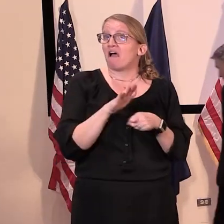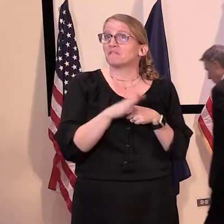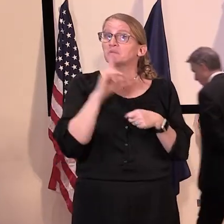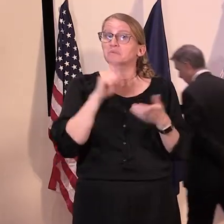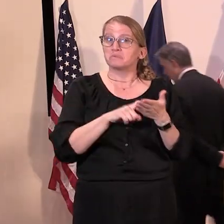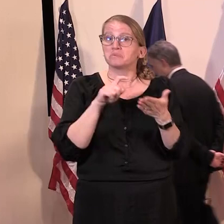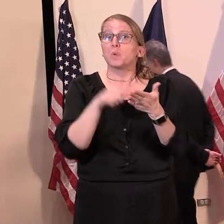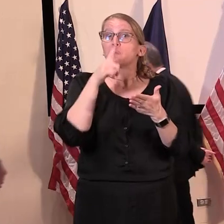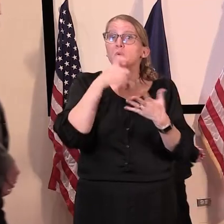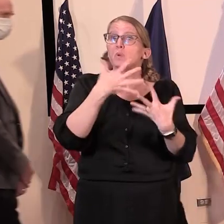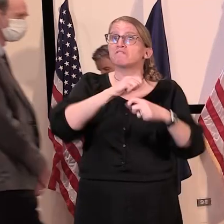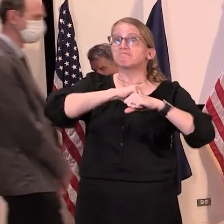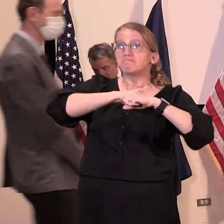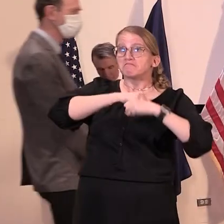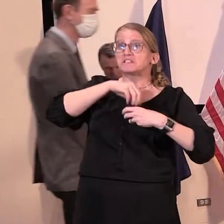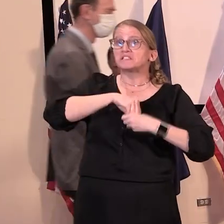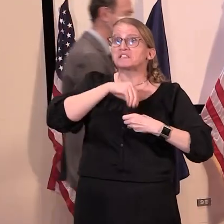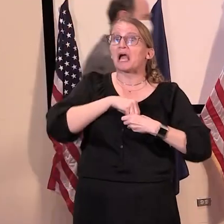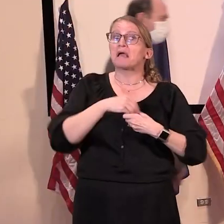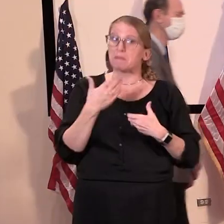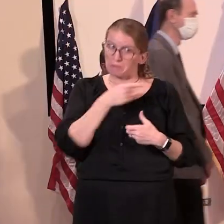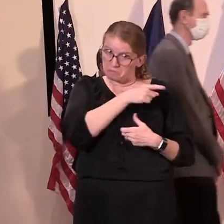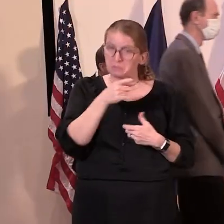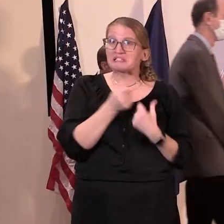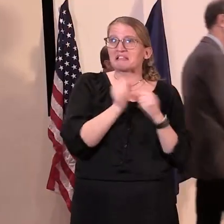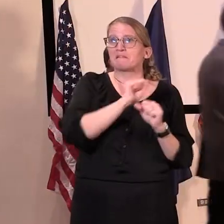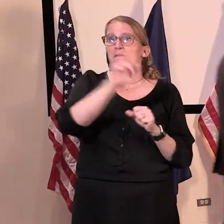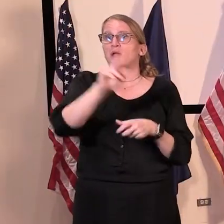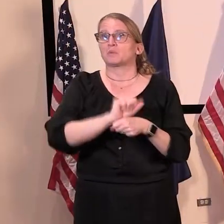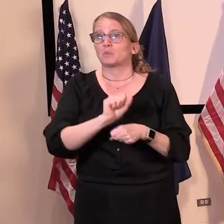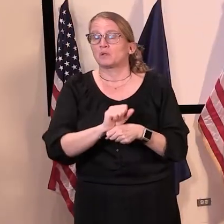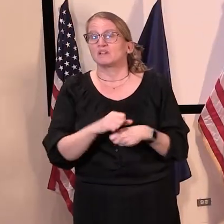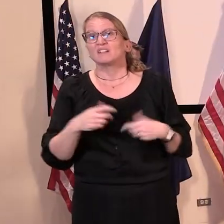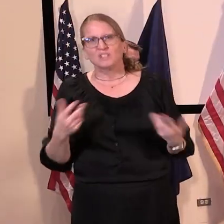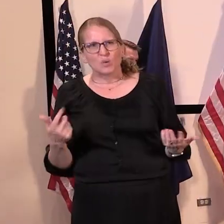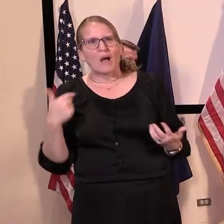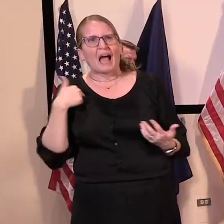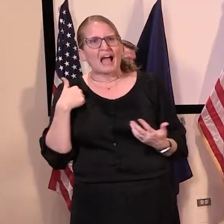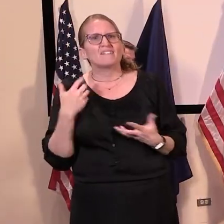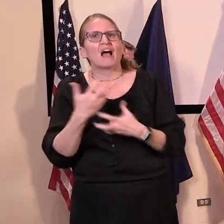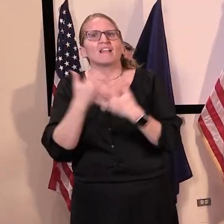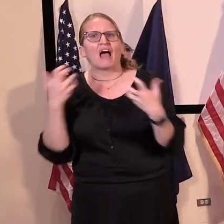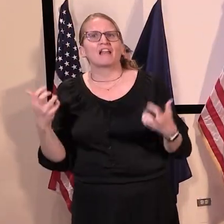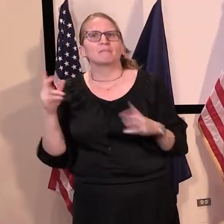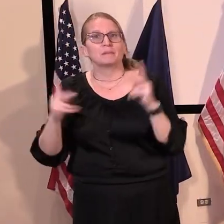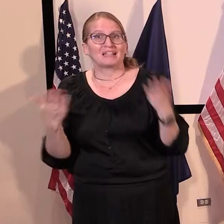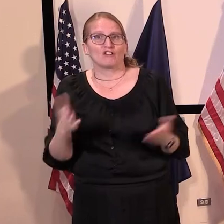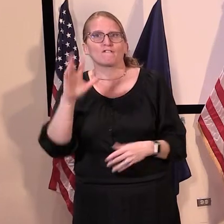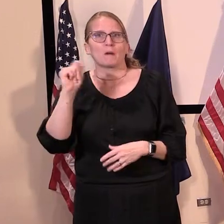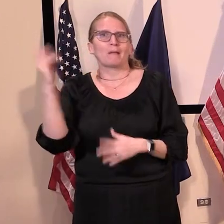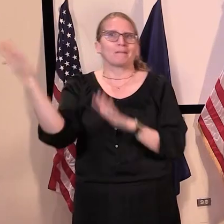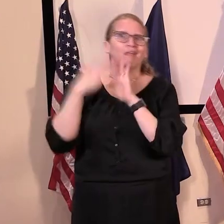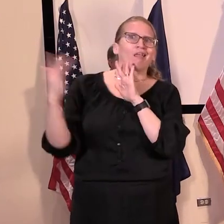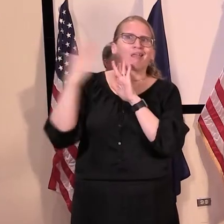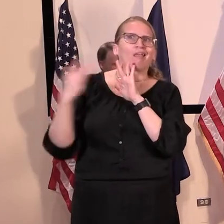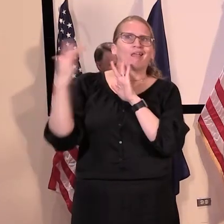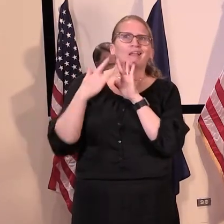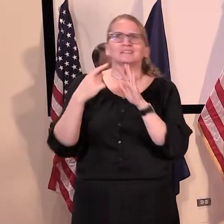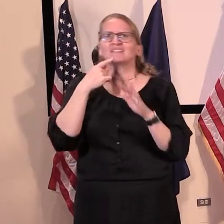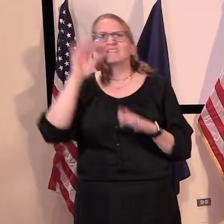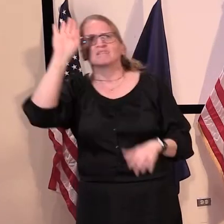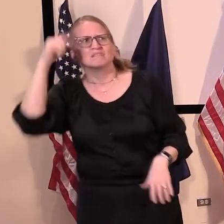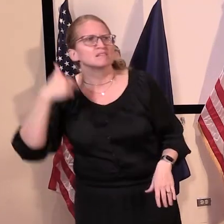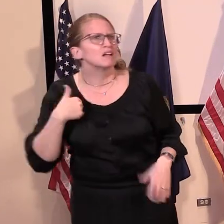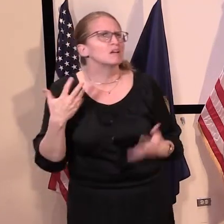I've been feeling several inquiries from Vermonters who want to see if they may have some immunity to COVID-19. They're hearing about these testing